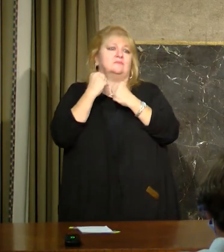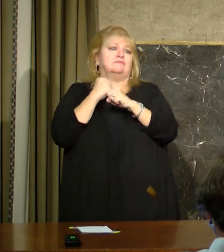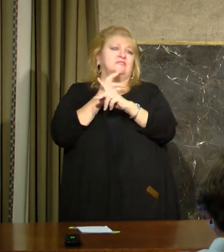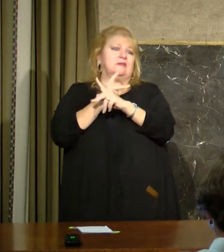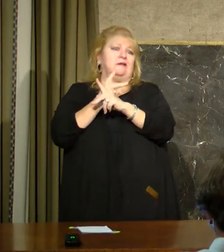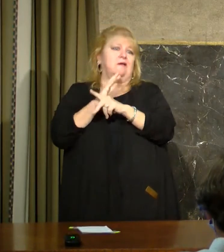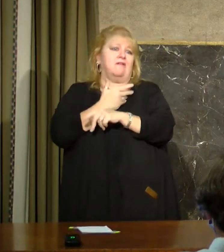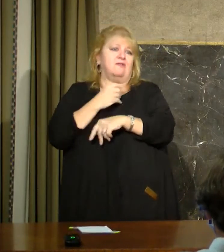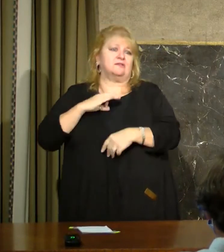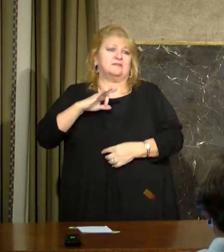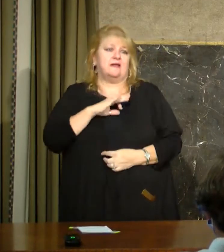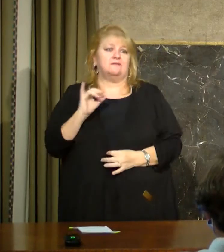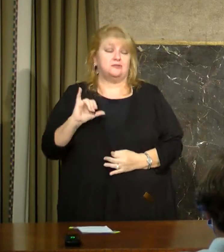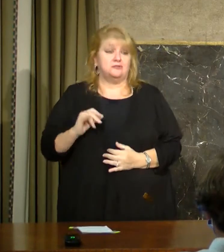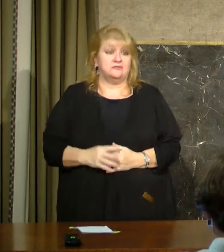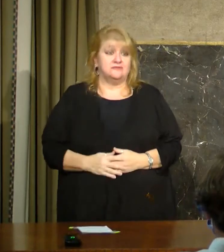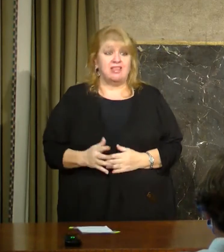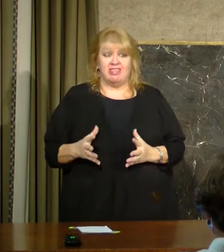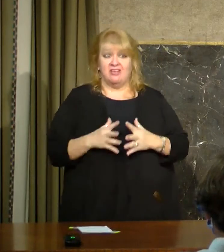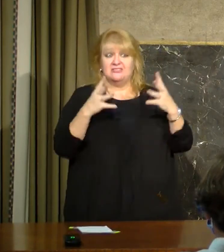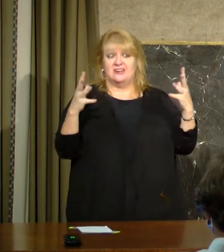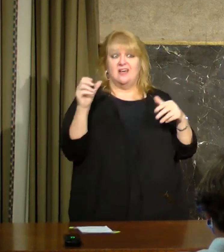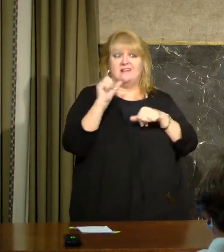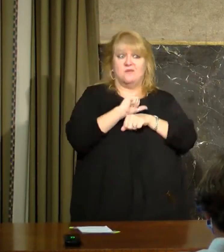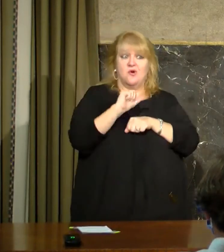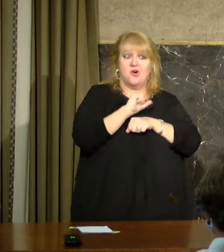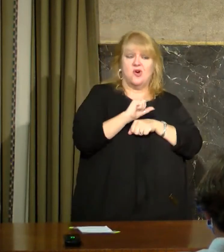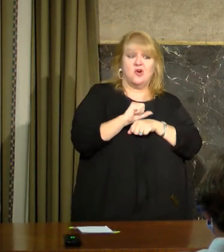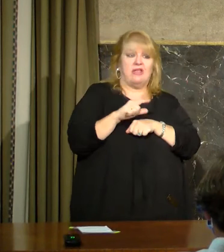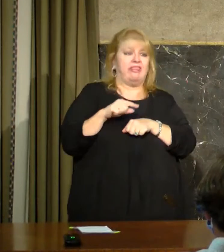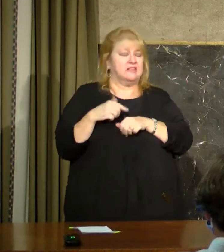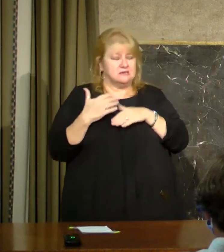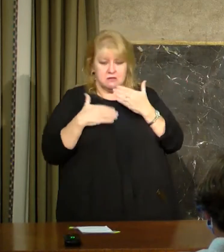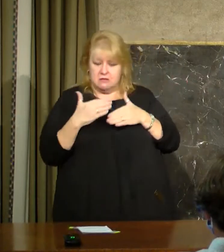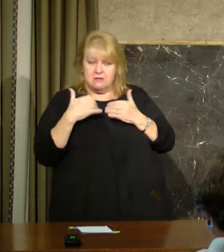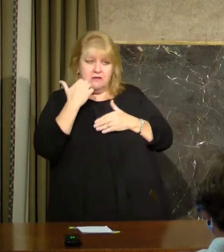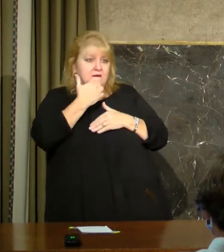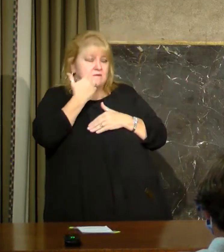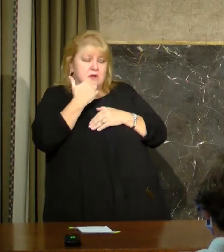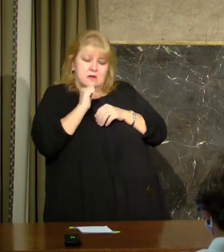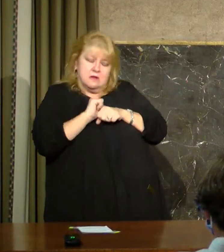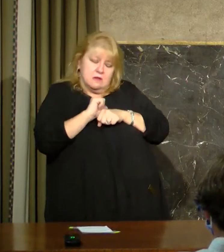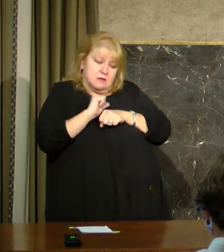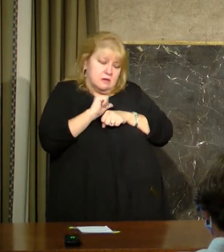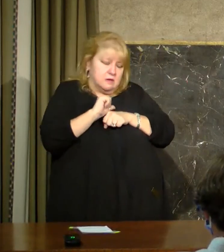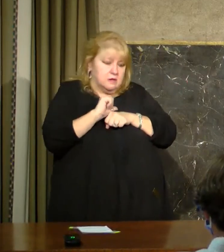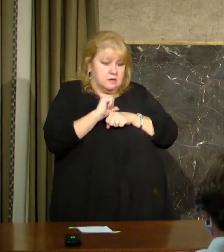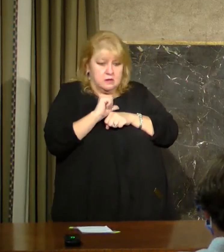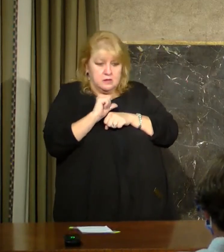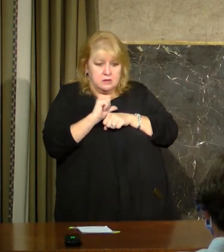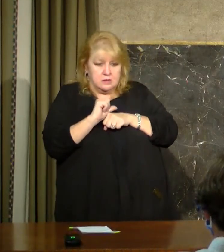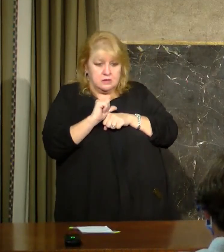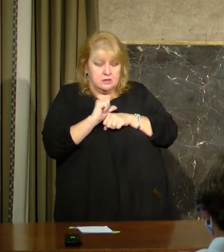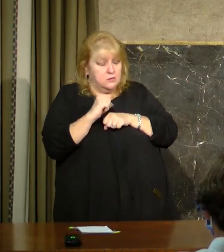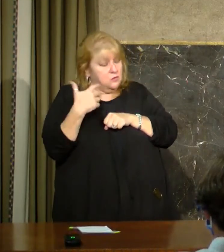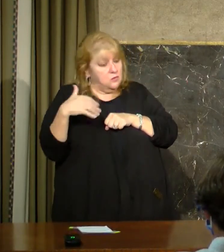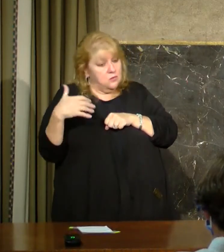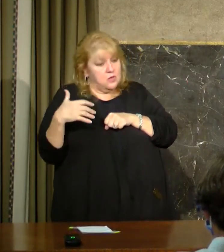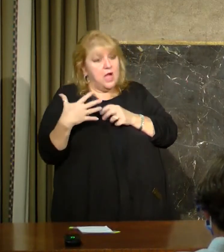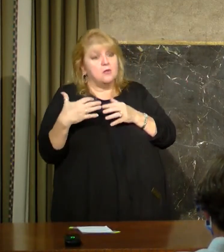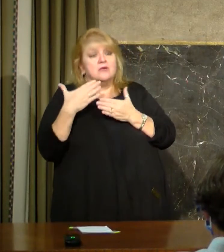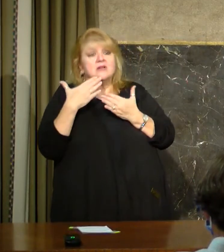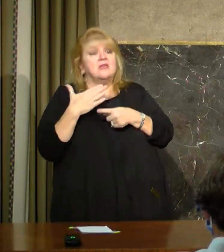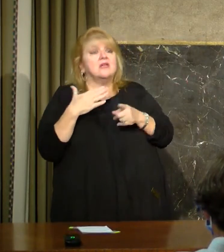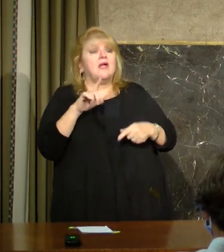So we've got a lot of work to do. I can tell you it is nonstop. And I want to thank the folks at LDH who